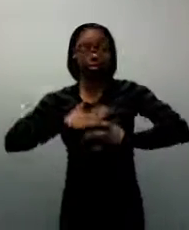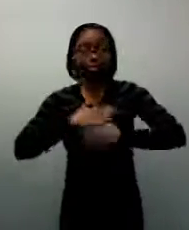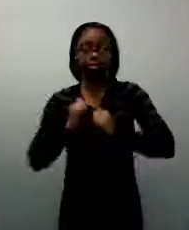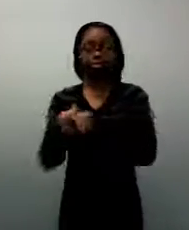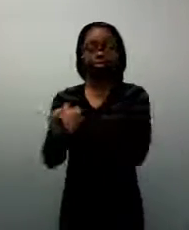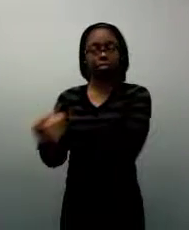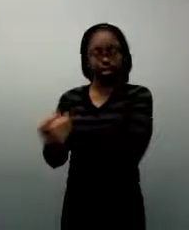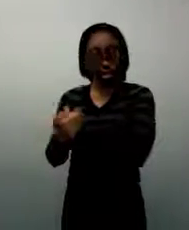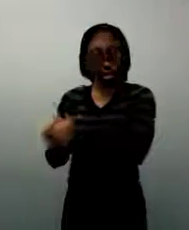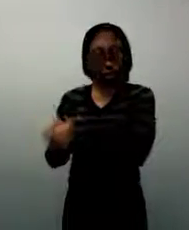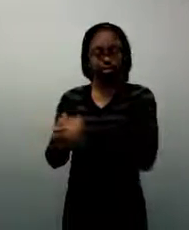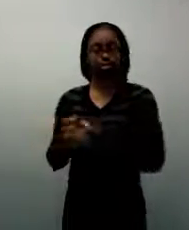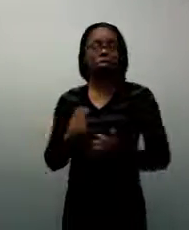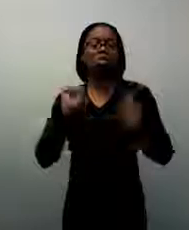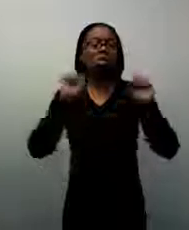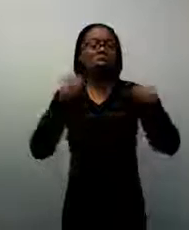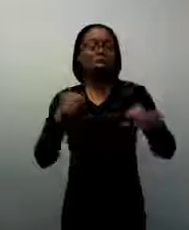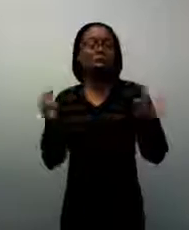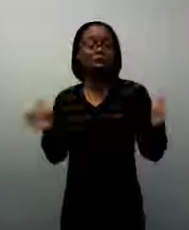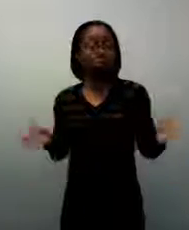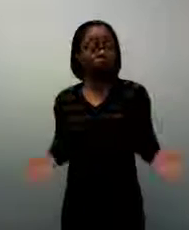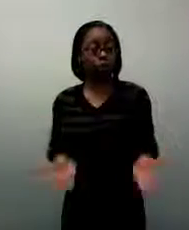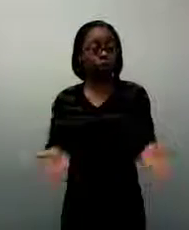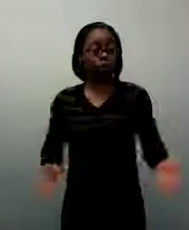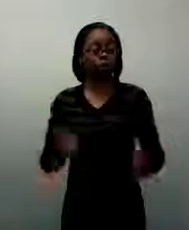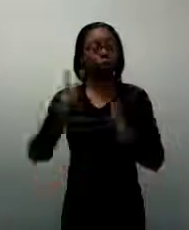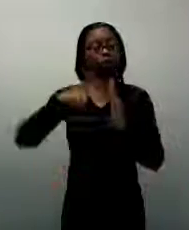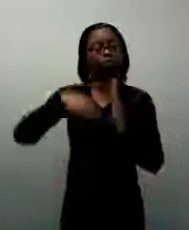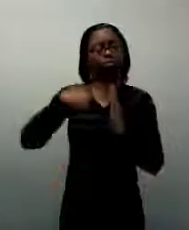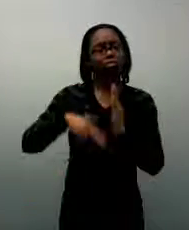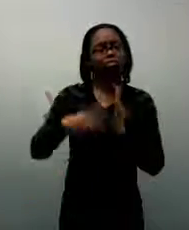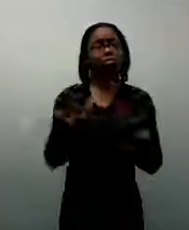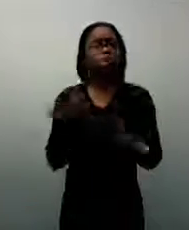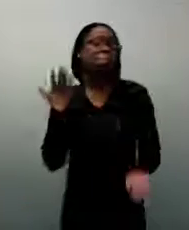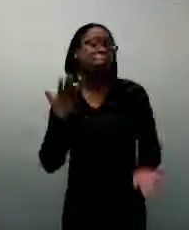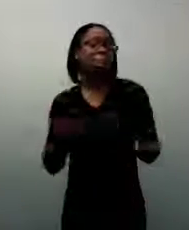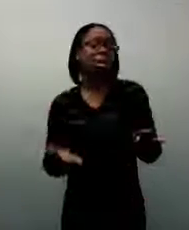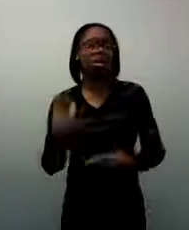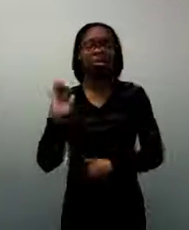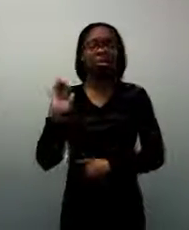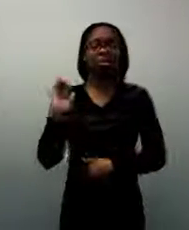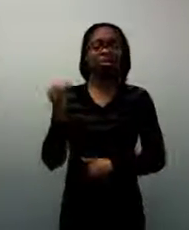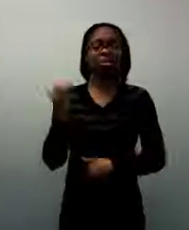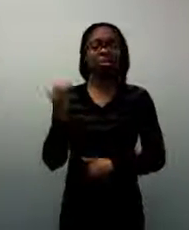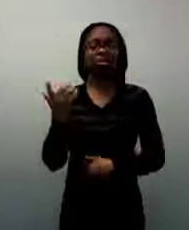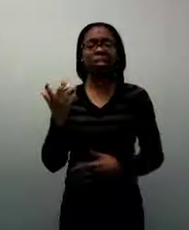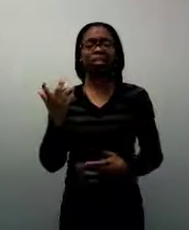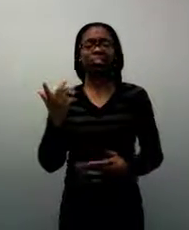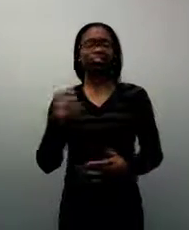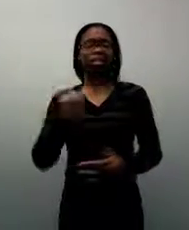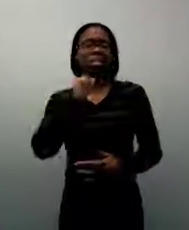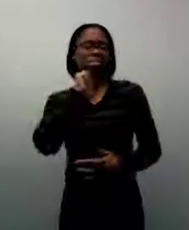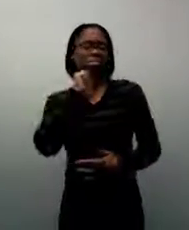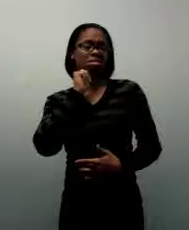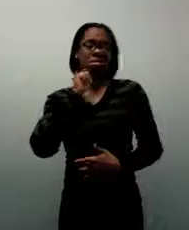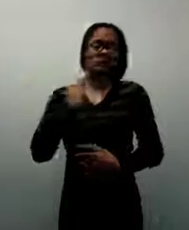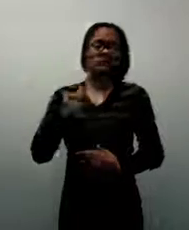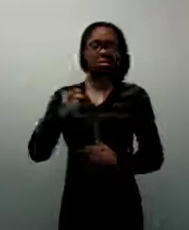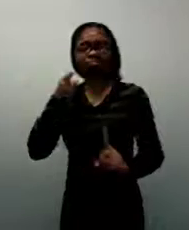encourage reading. It may seem like an indirect route, but just through our regular conversations each